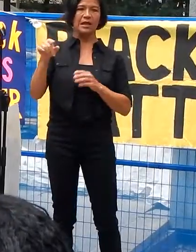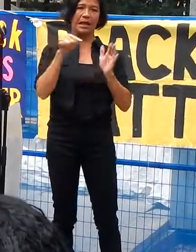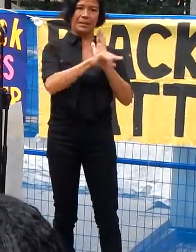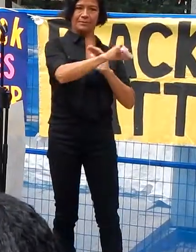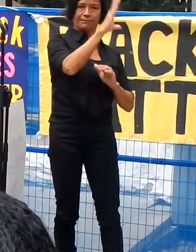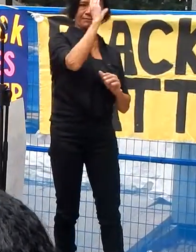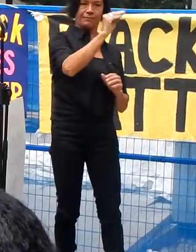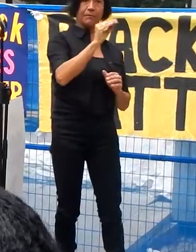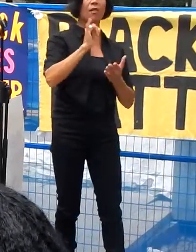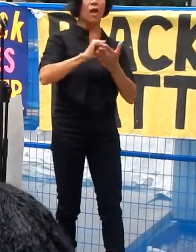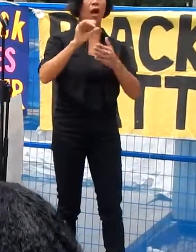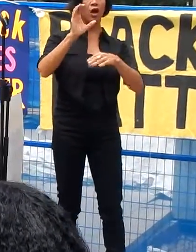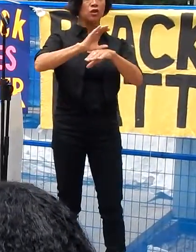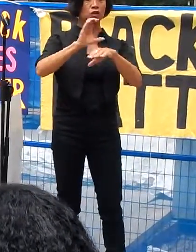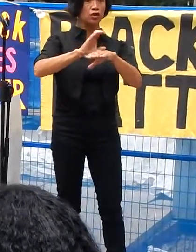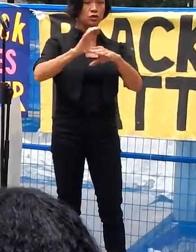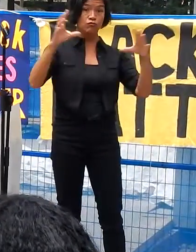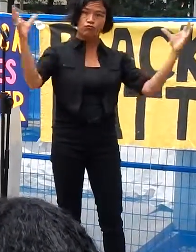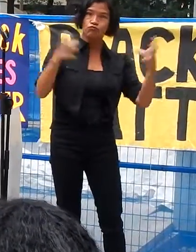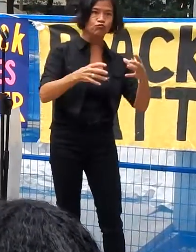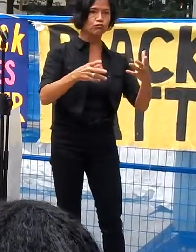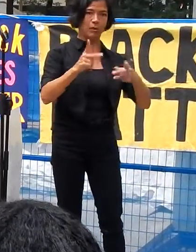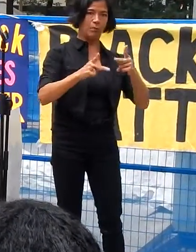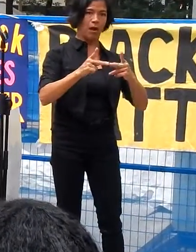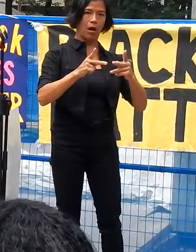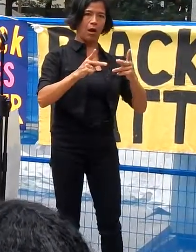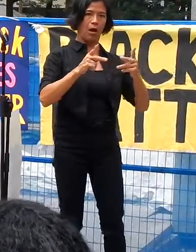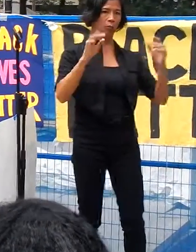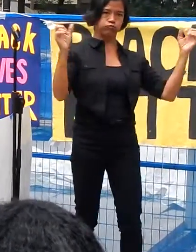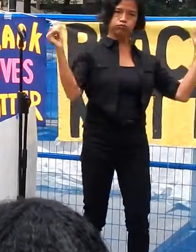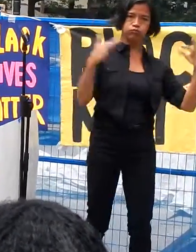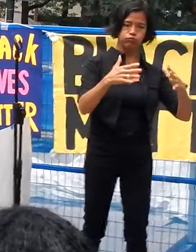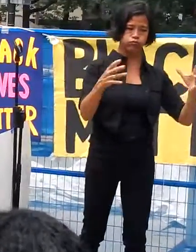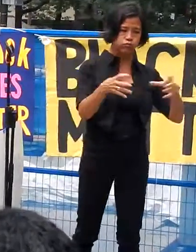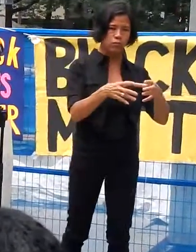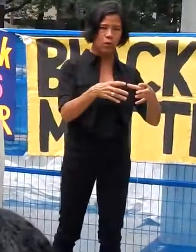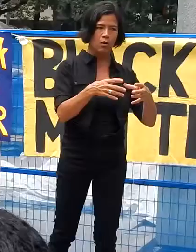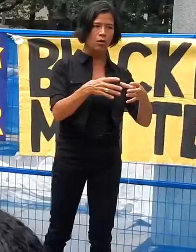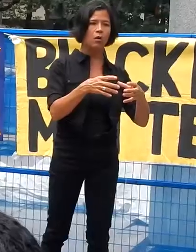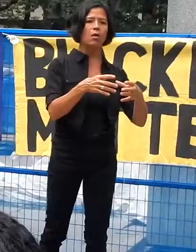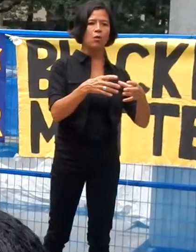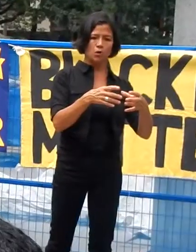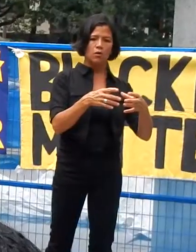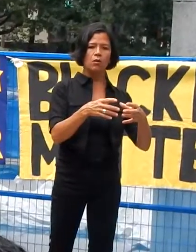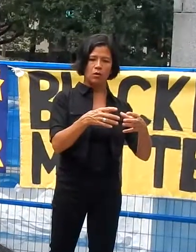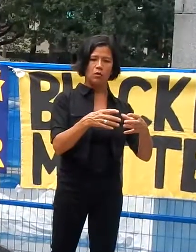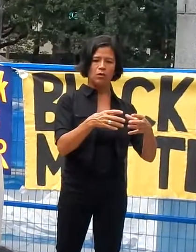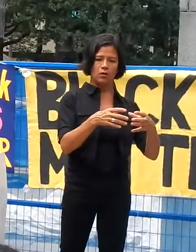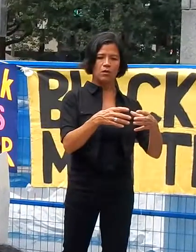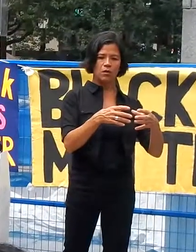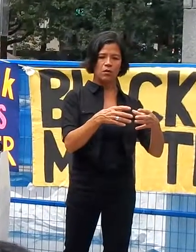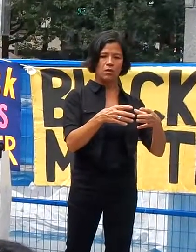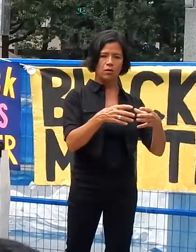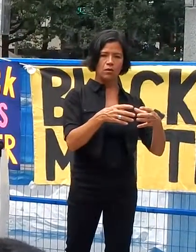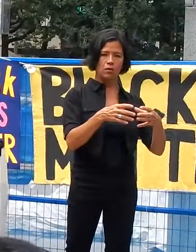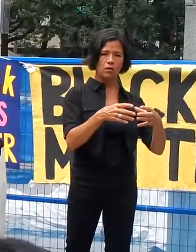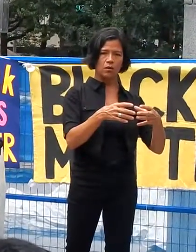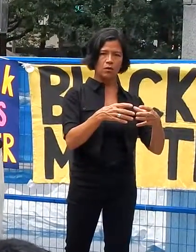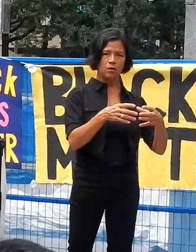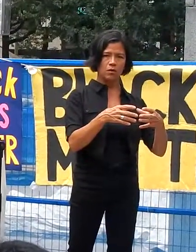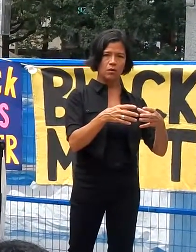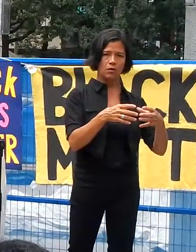they found in chapel mobilized and insured the likely deal was rationally decated by police